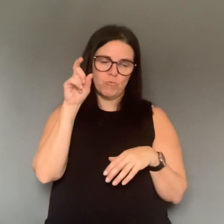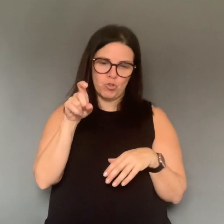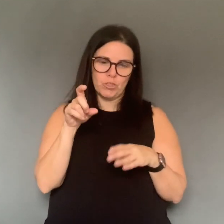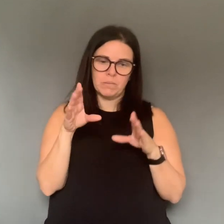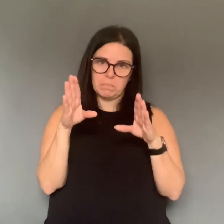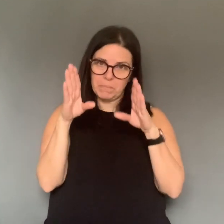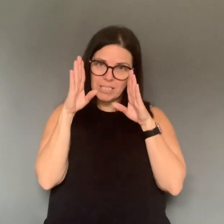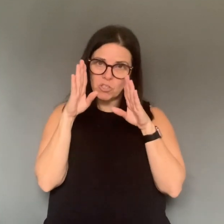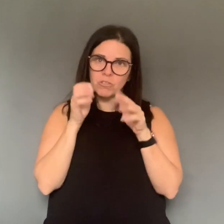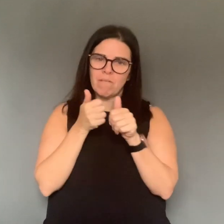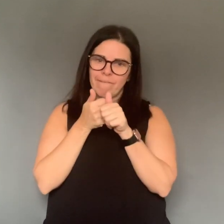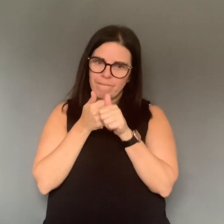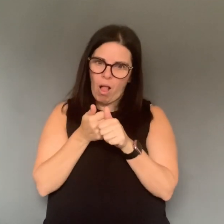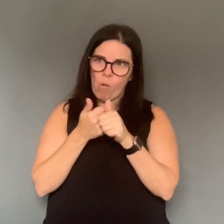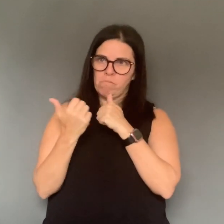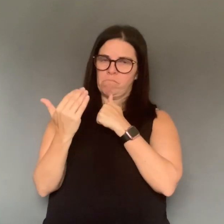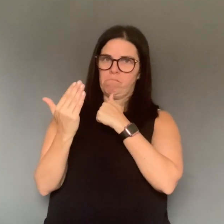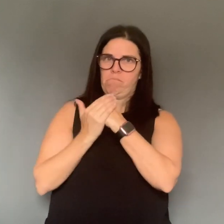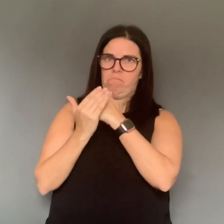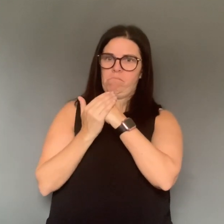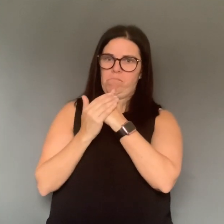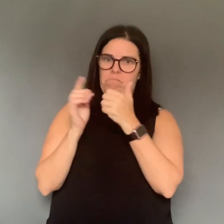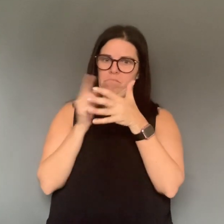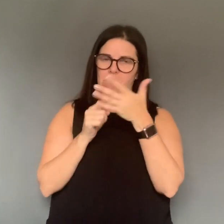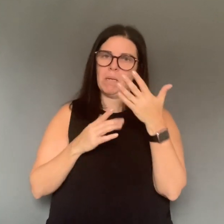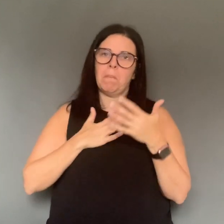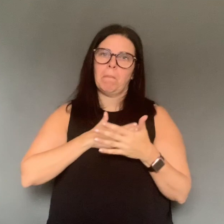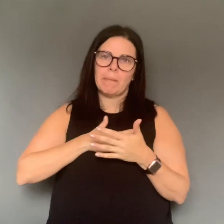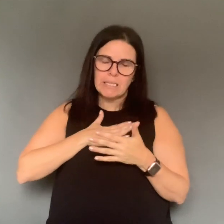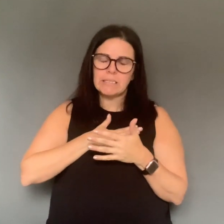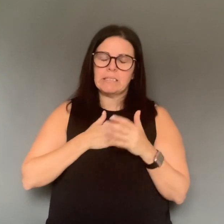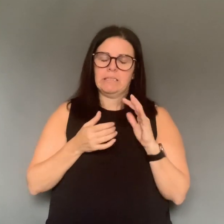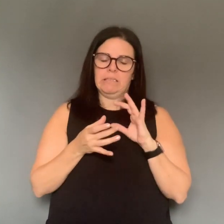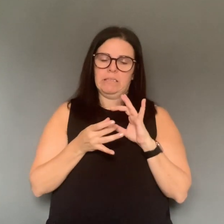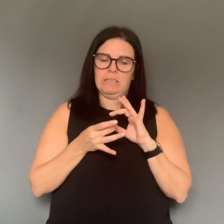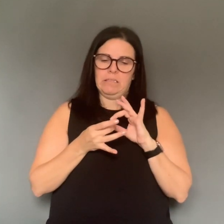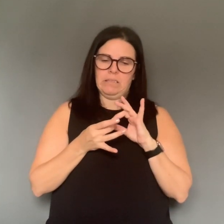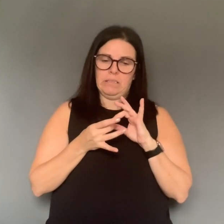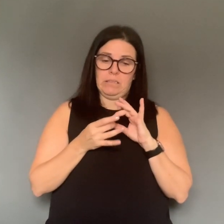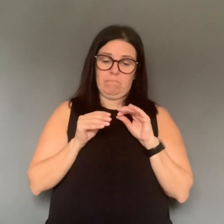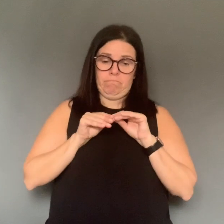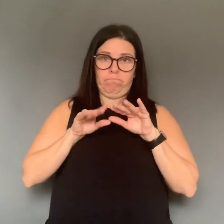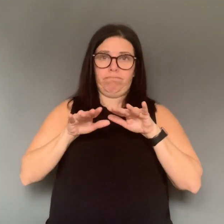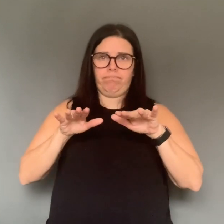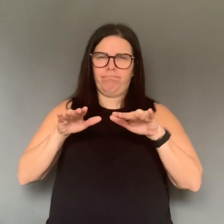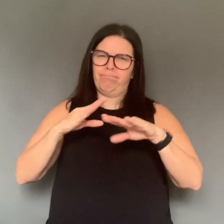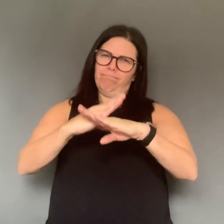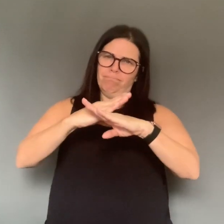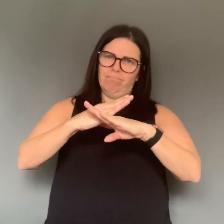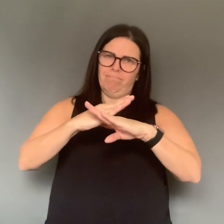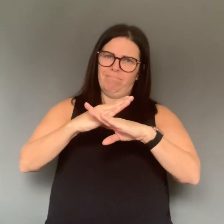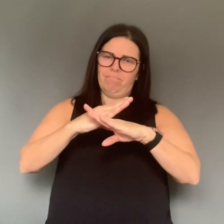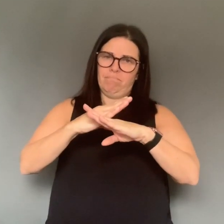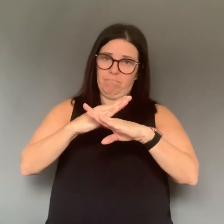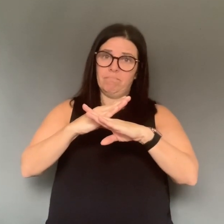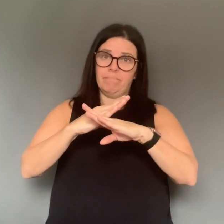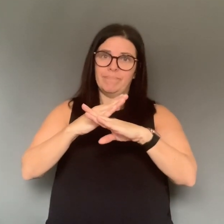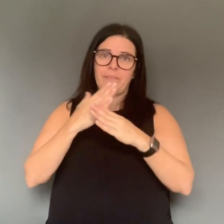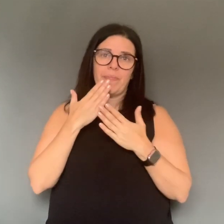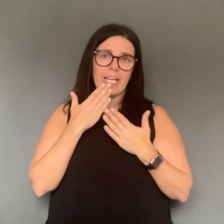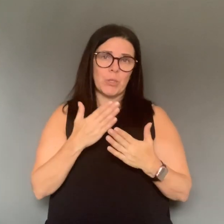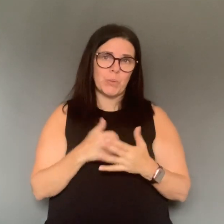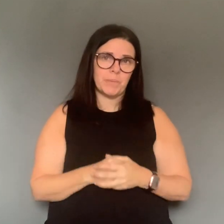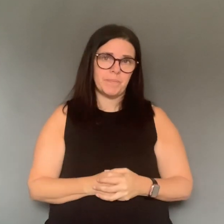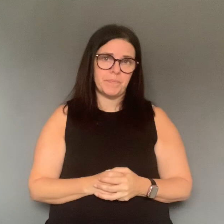Okay. Thank you very much. Okay. All right. Thank you very much. And again, it's with great regret. And people should pay attention